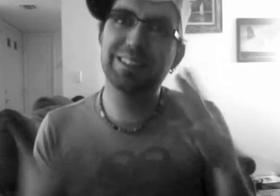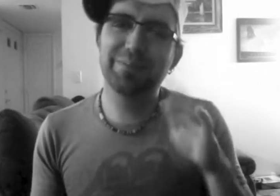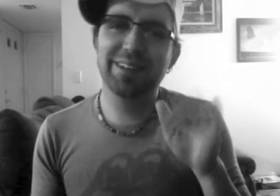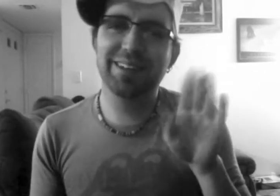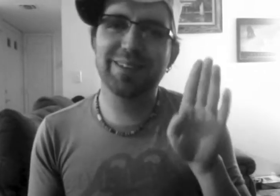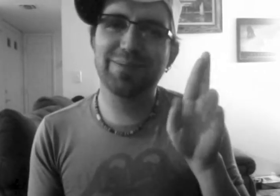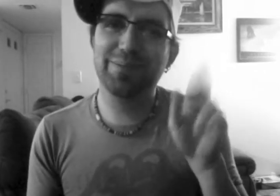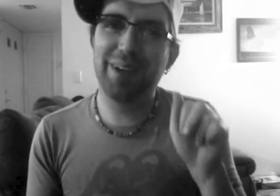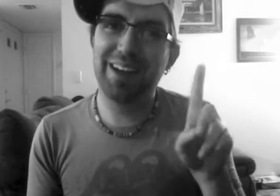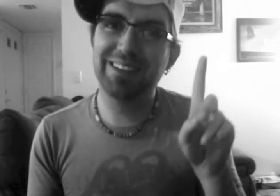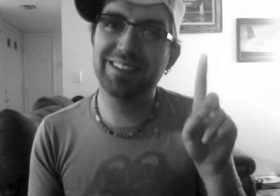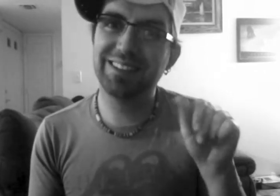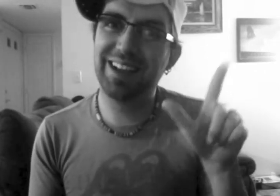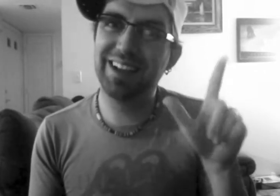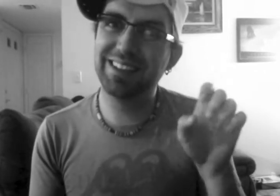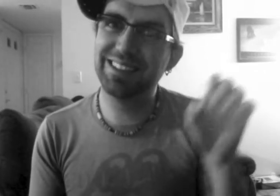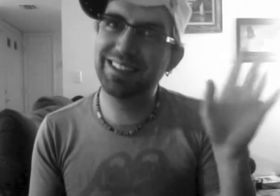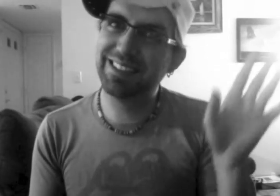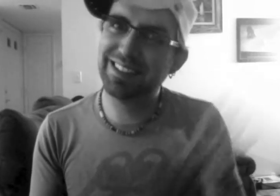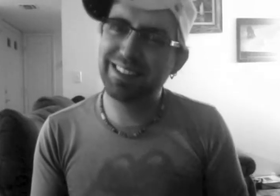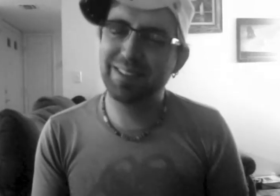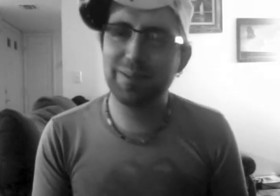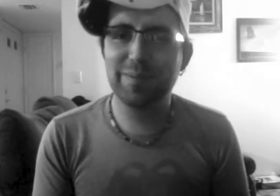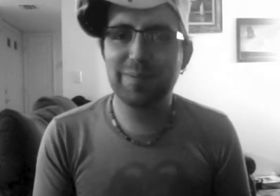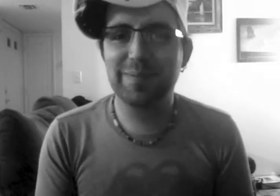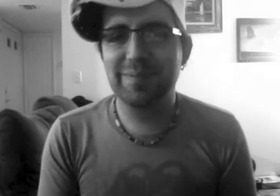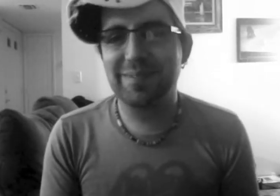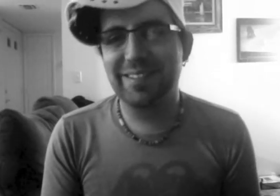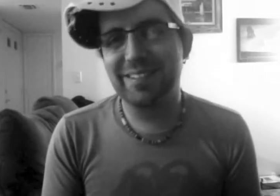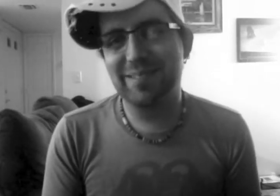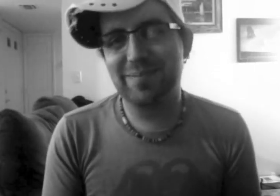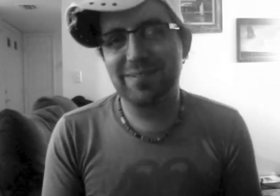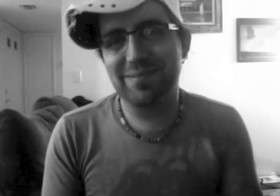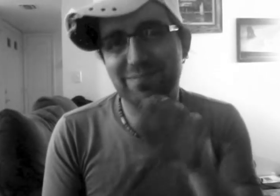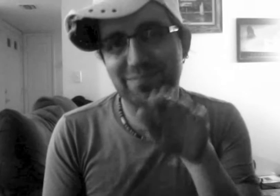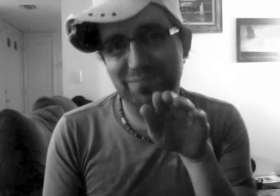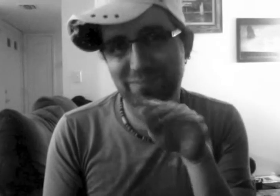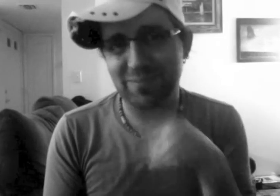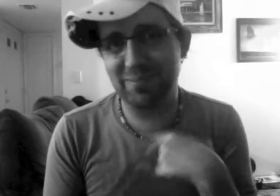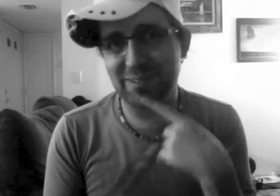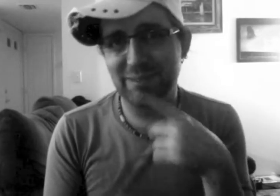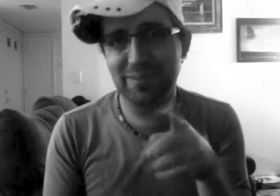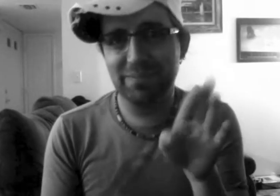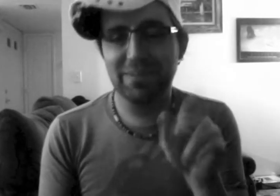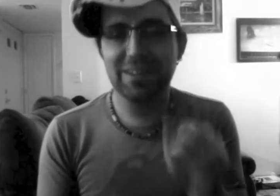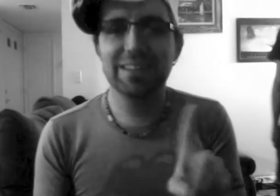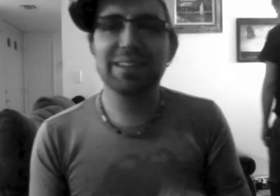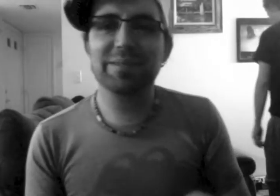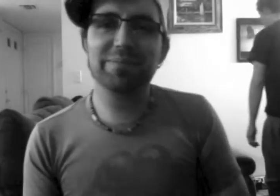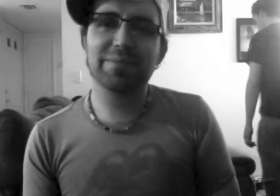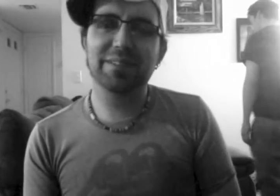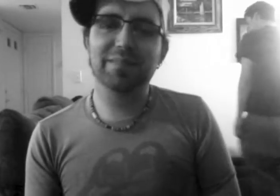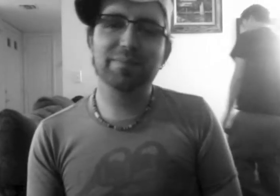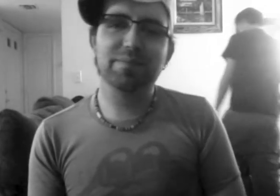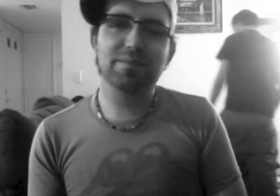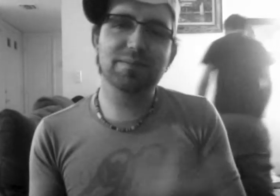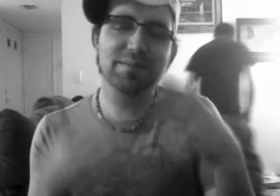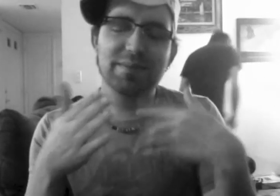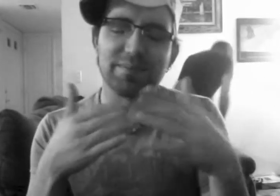own. It's a reminder of a time when song and dance seemed a natural part of Hollywood filming it. And not a special event. What